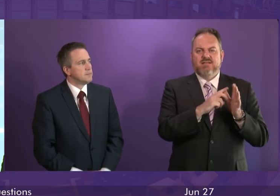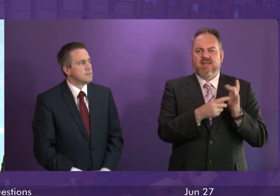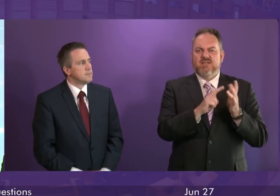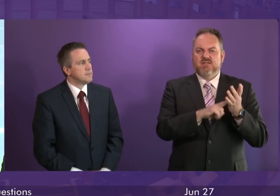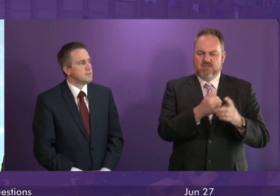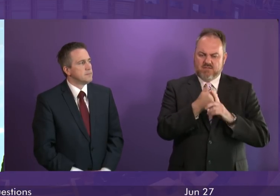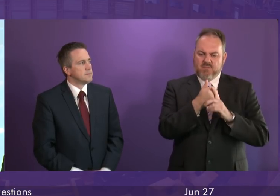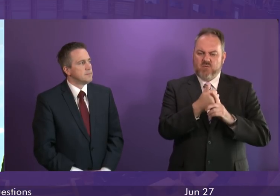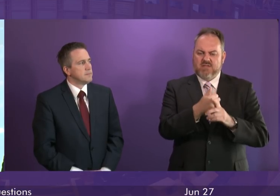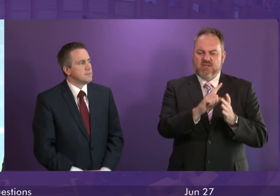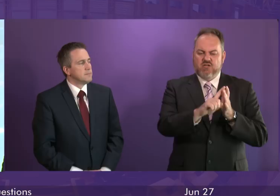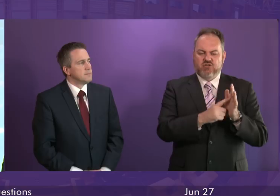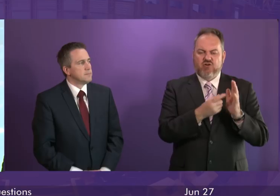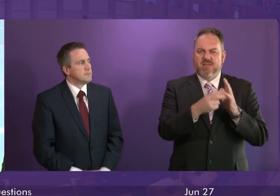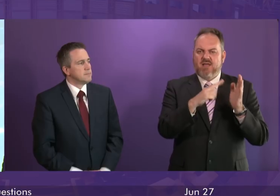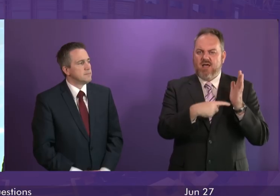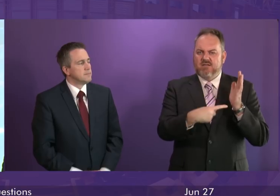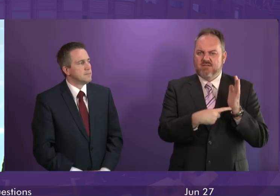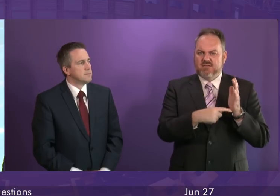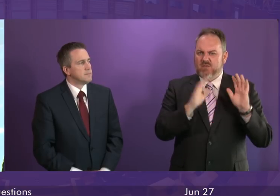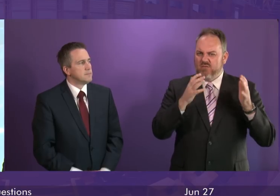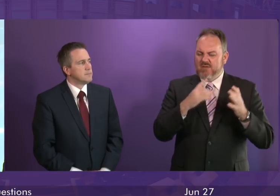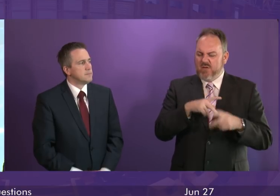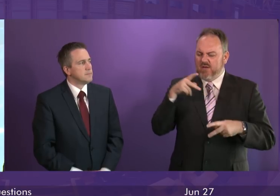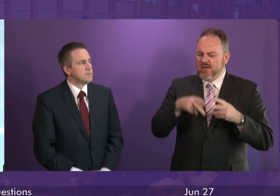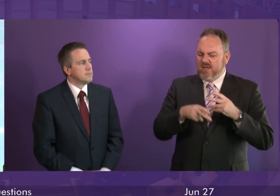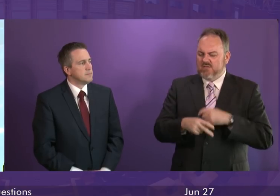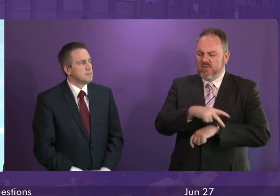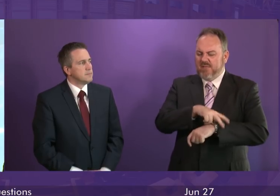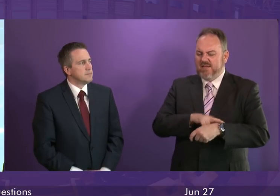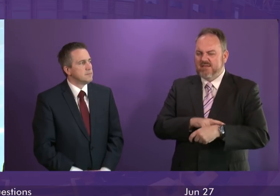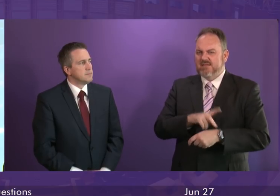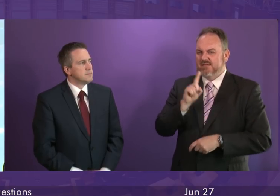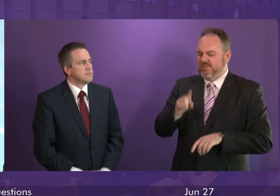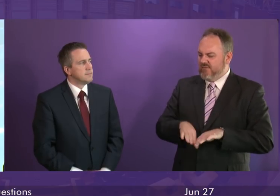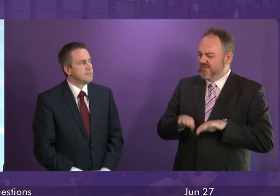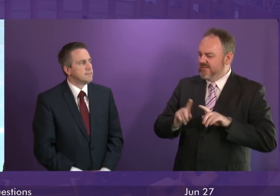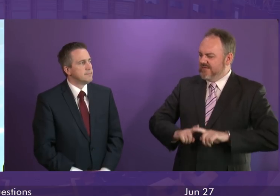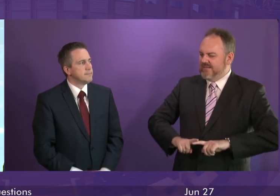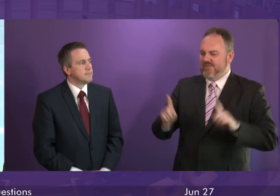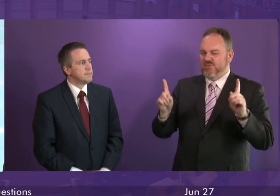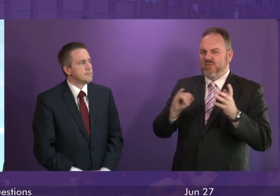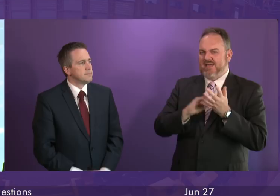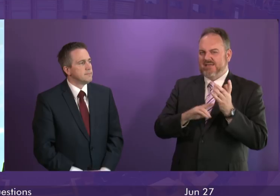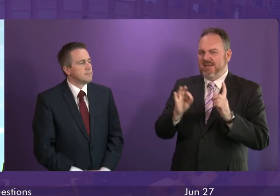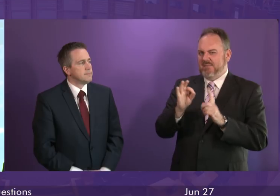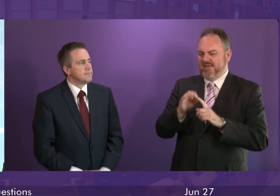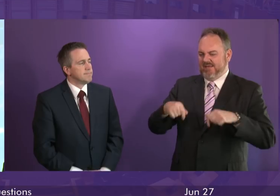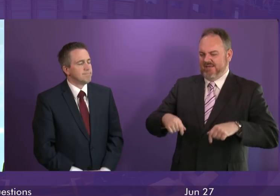Tory government have gone far too far in cutting police numbers in contrast to the SNP government in Scotland. Does she agree